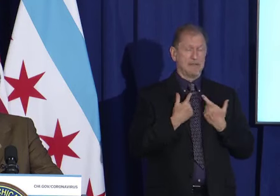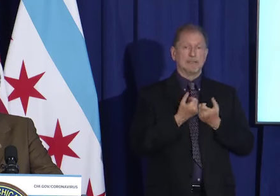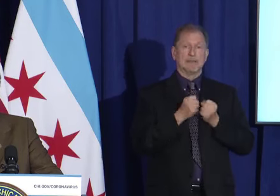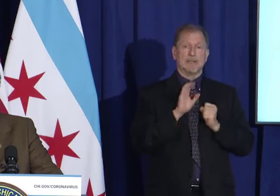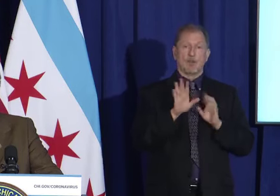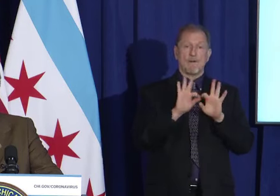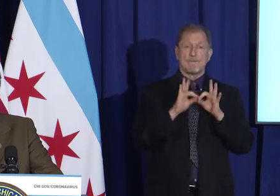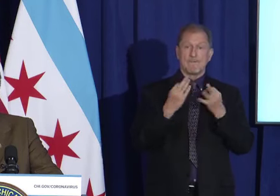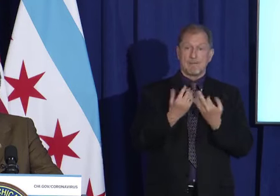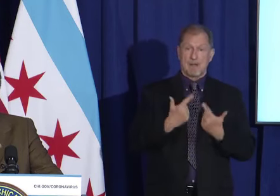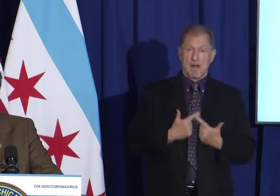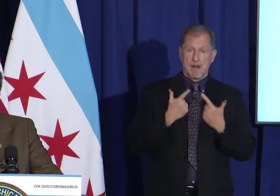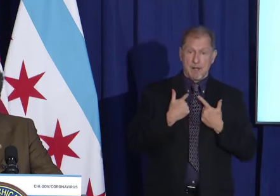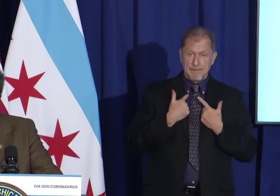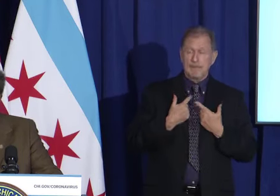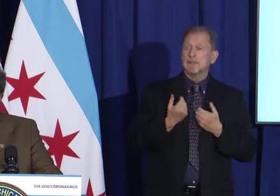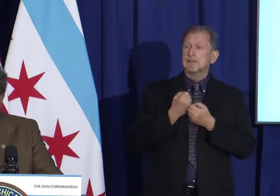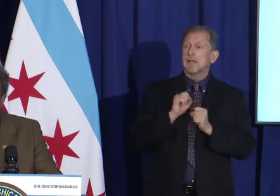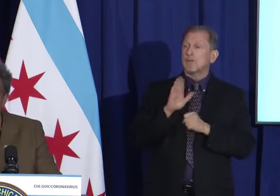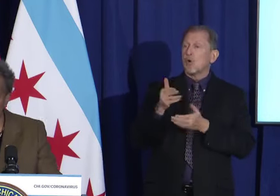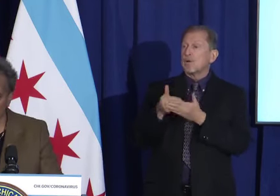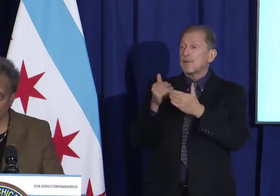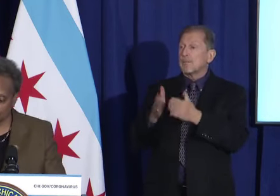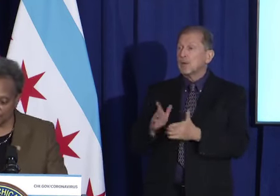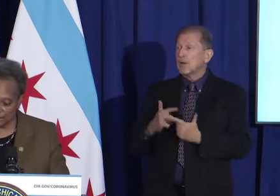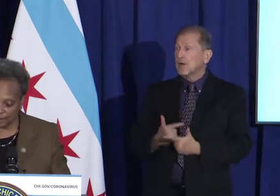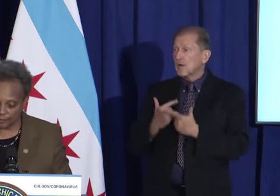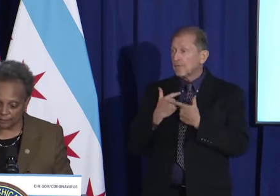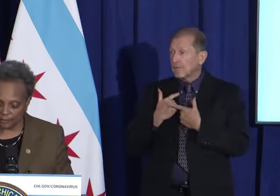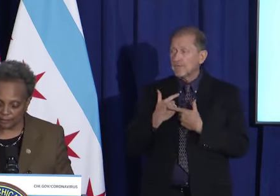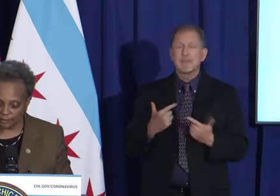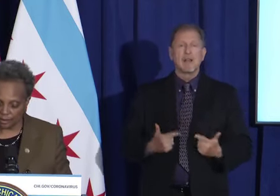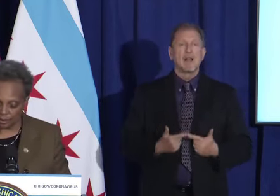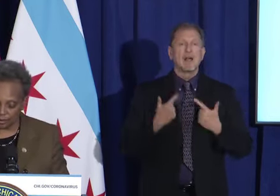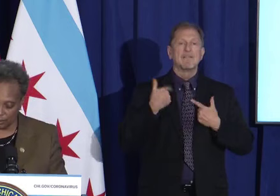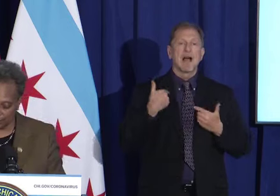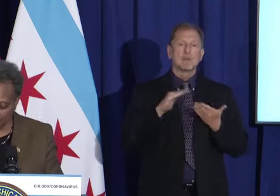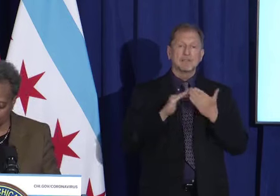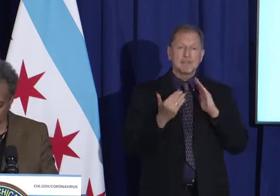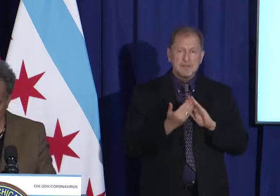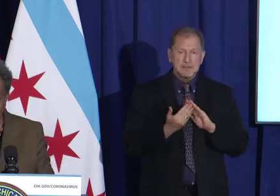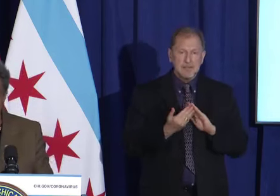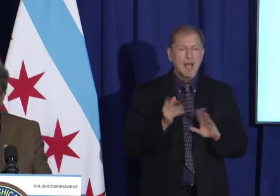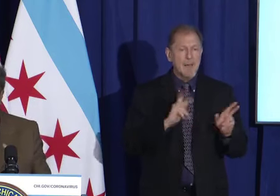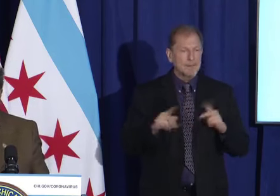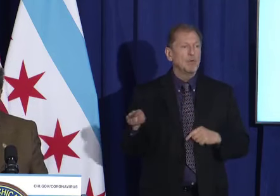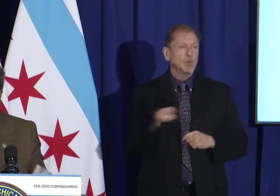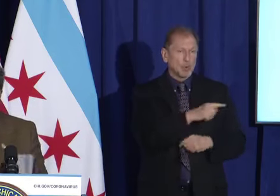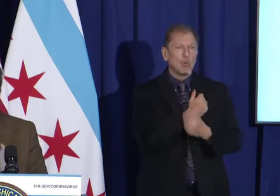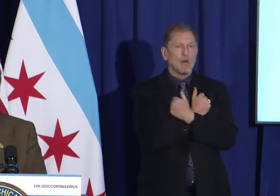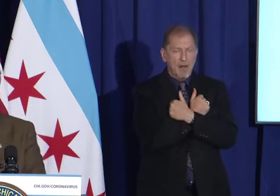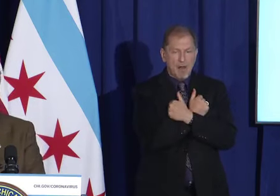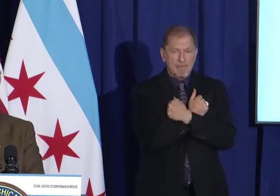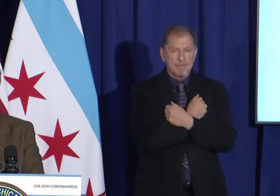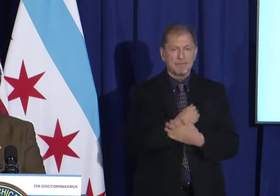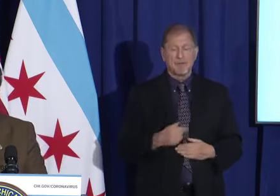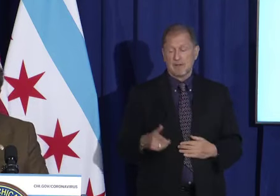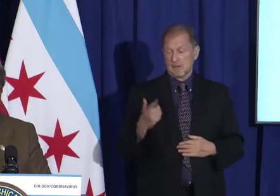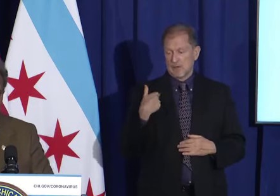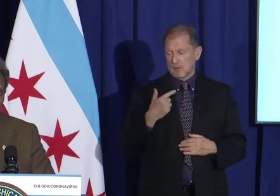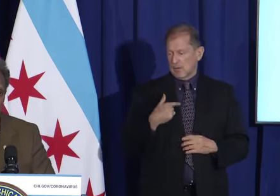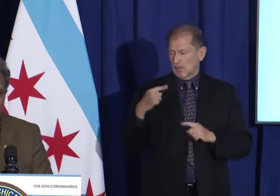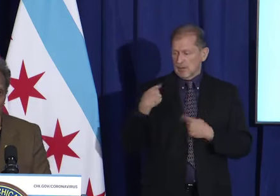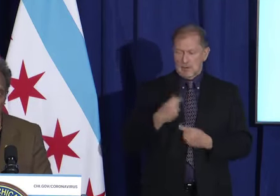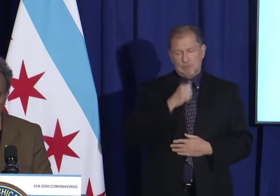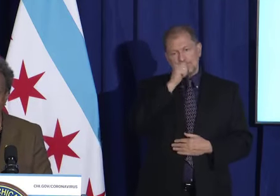neighbor, the life of someone that you love, and the life of our city. We've been through a heck of a lot this